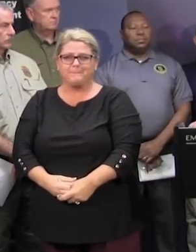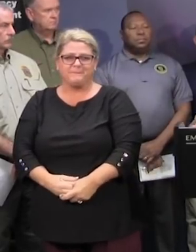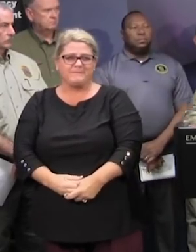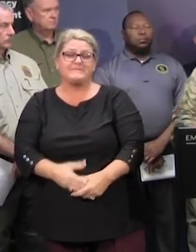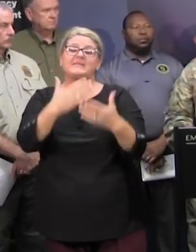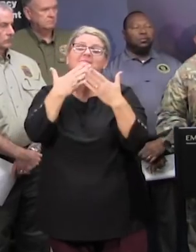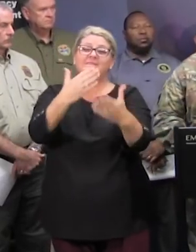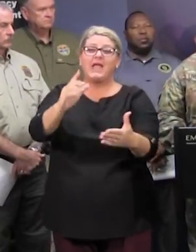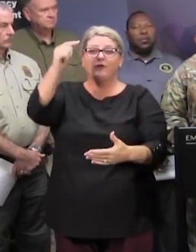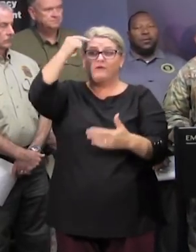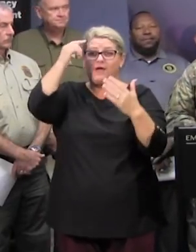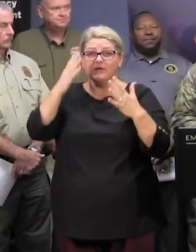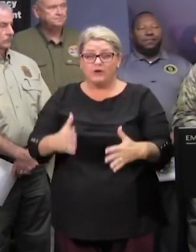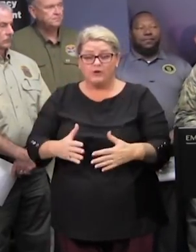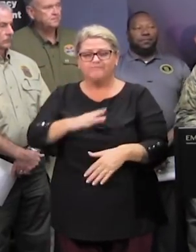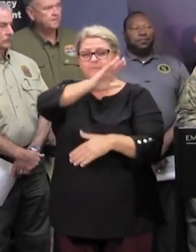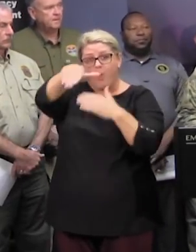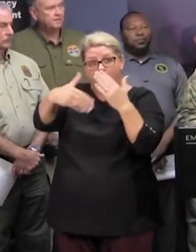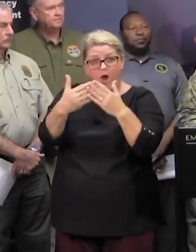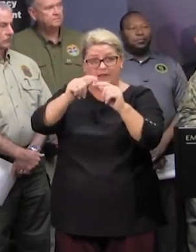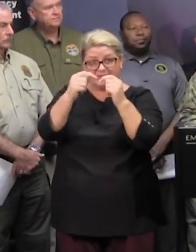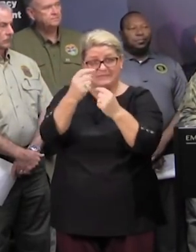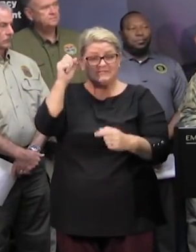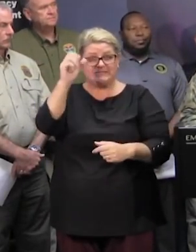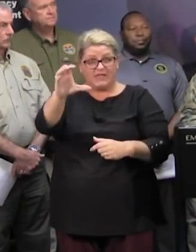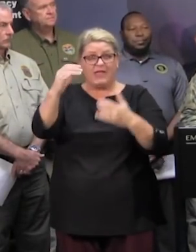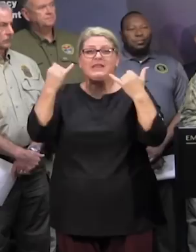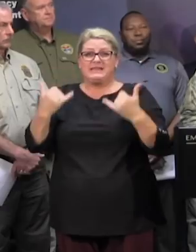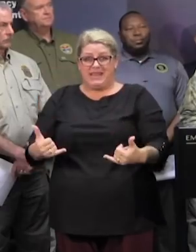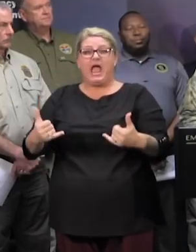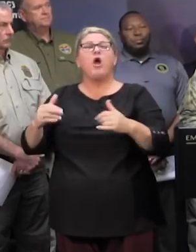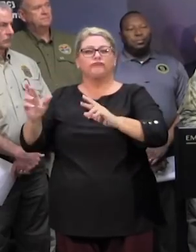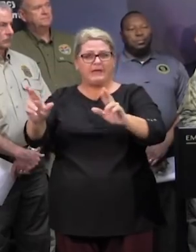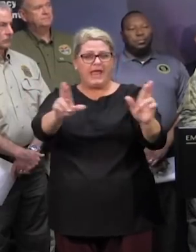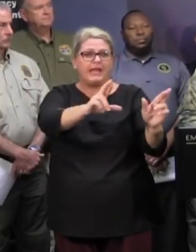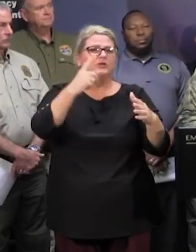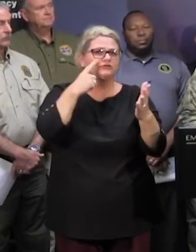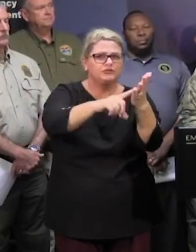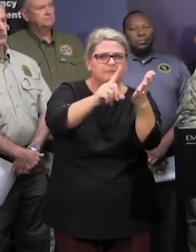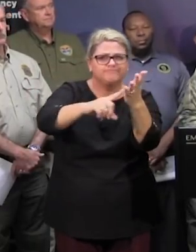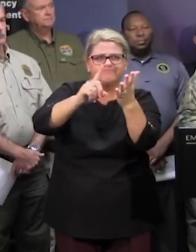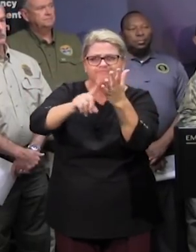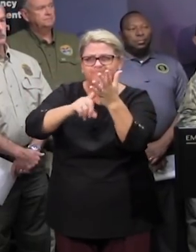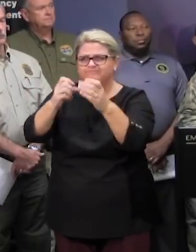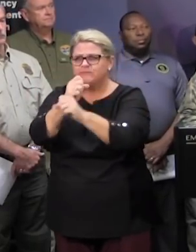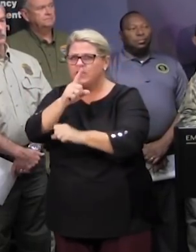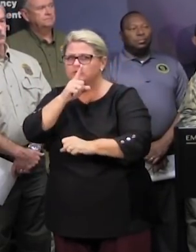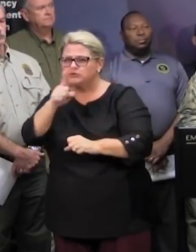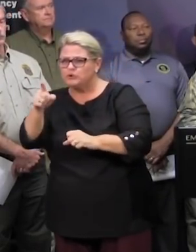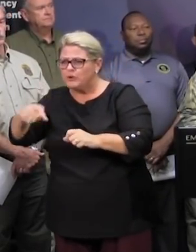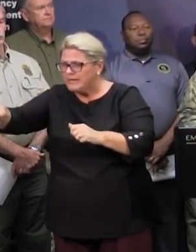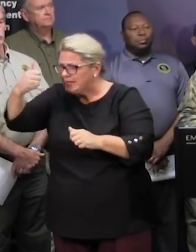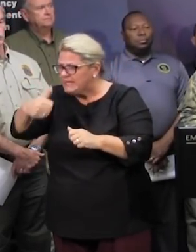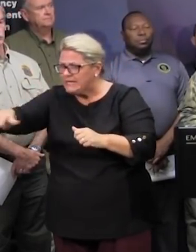thank you governor uh all of team south carolina is now turning towards wellness checks and doing reconnaissance for search